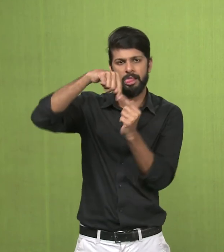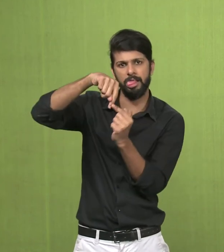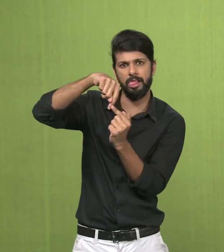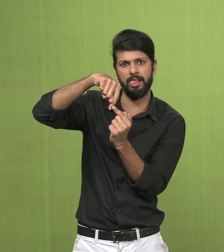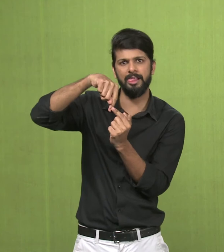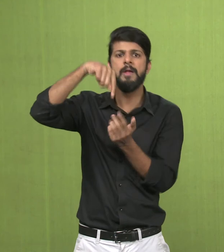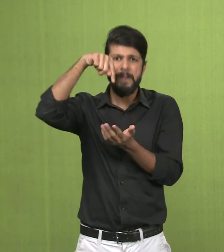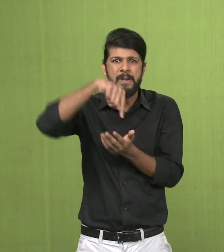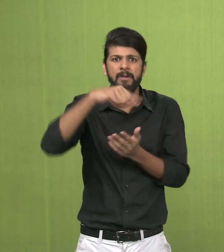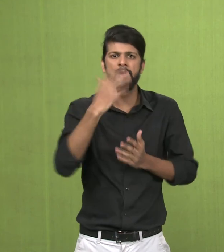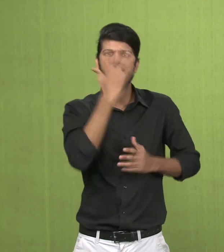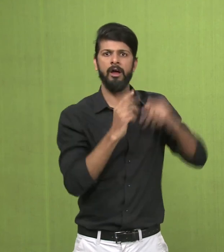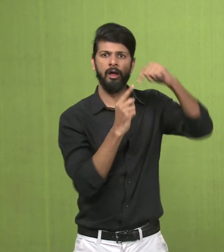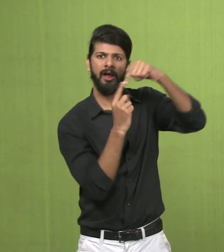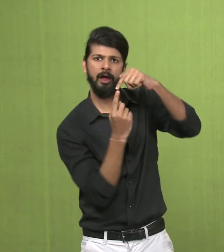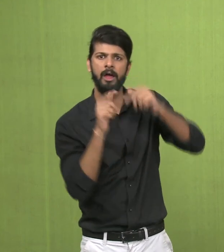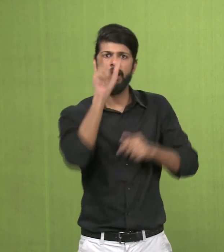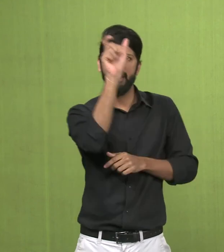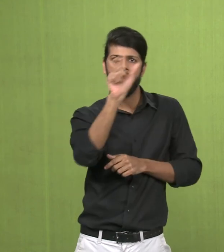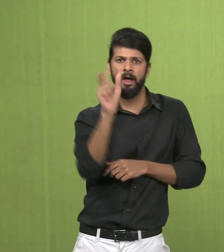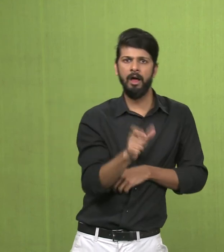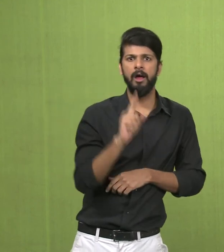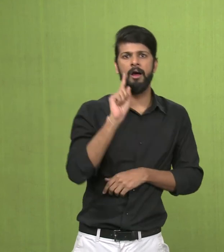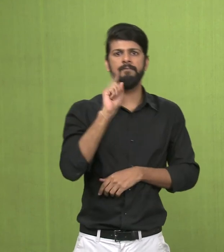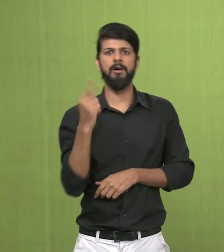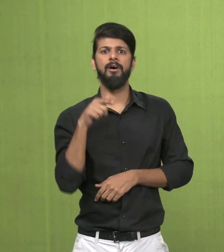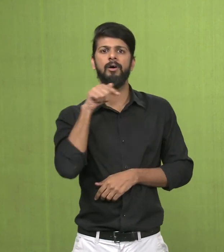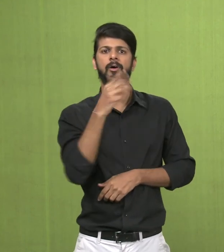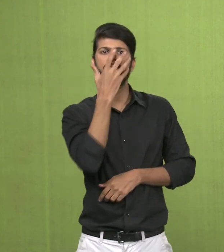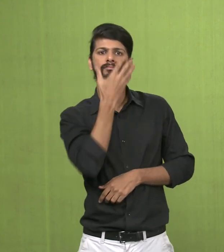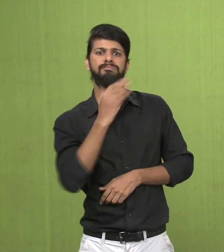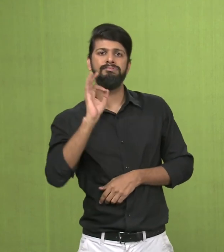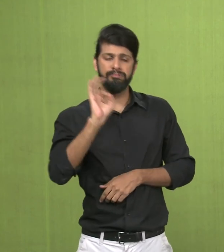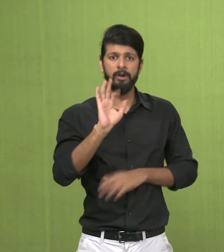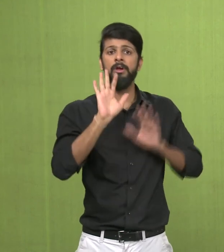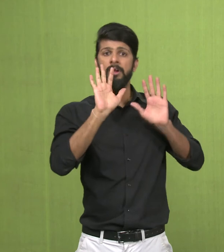The leg has a separate angle. The waist and the head all have a kind of tilts.